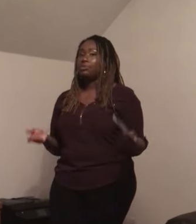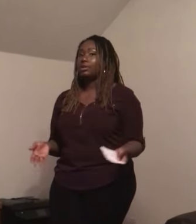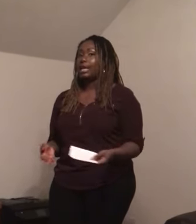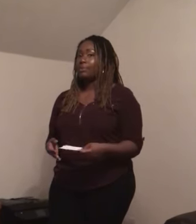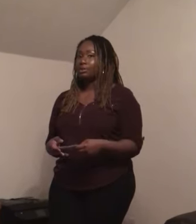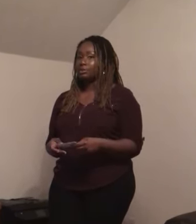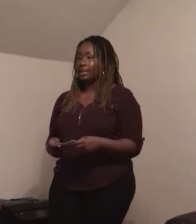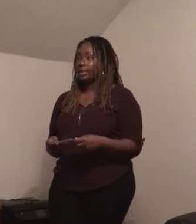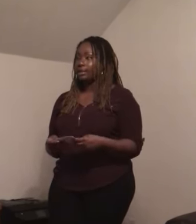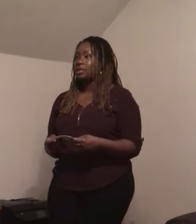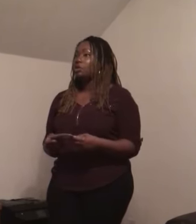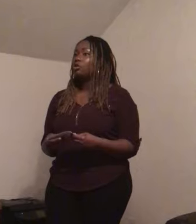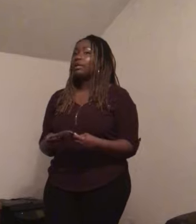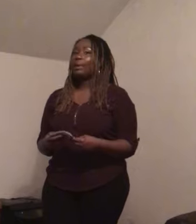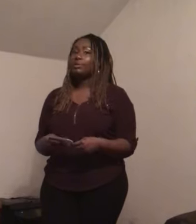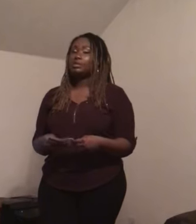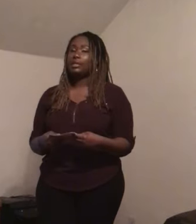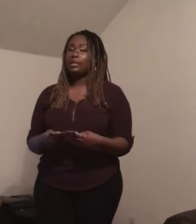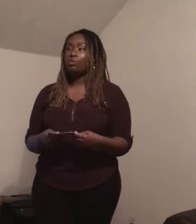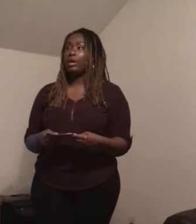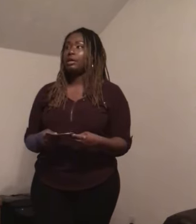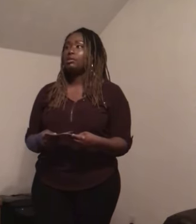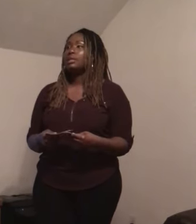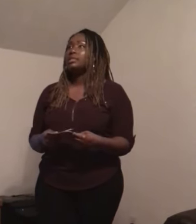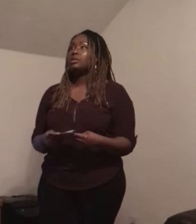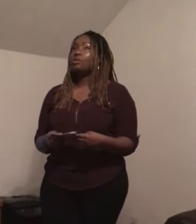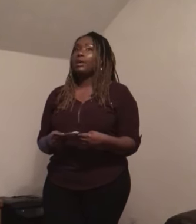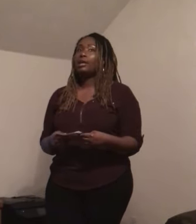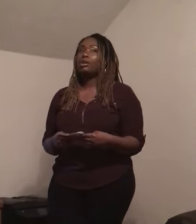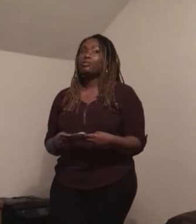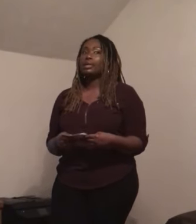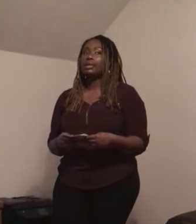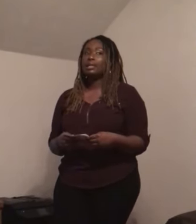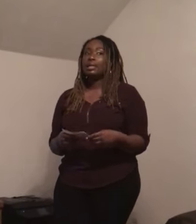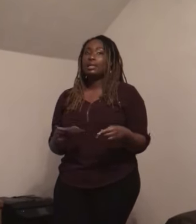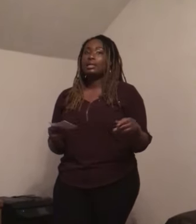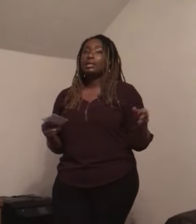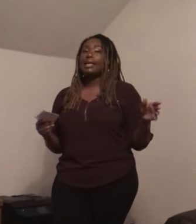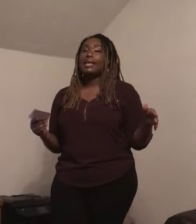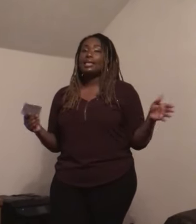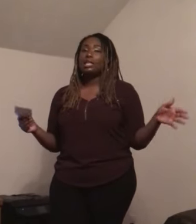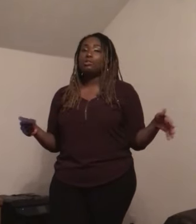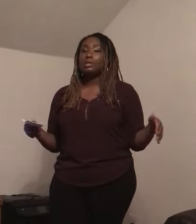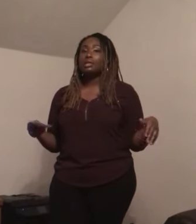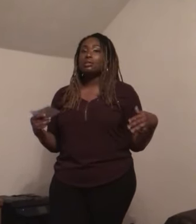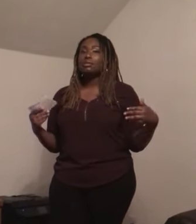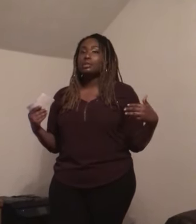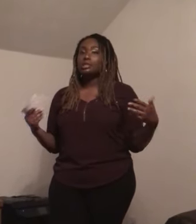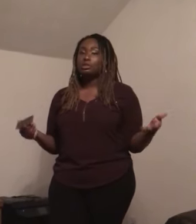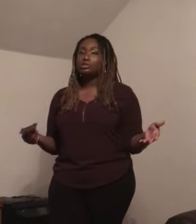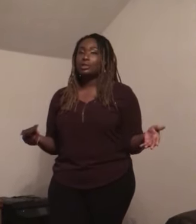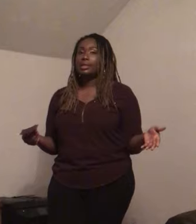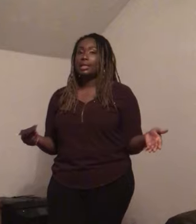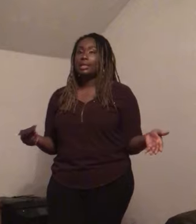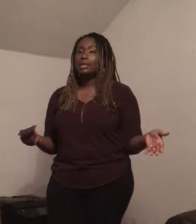born able to hear or able to hear well. So, why are we not including those children in